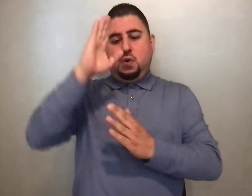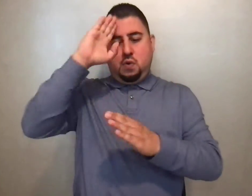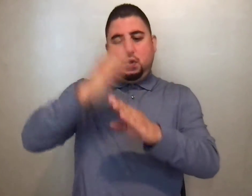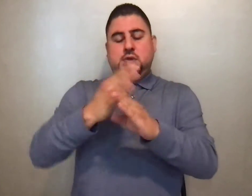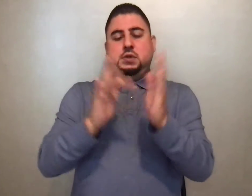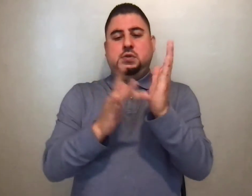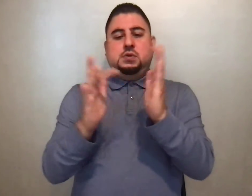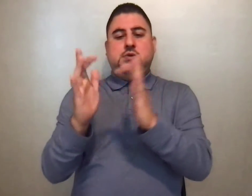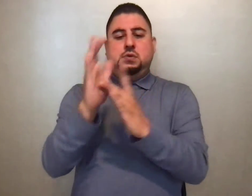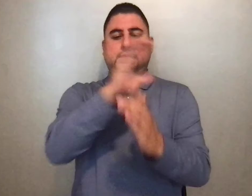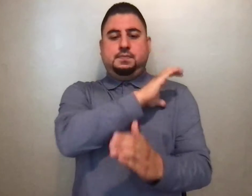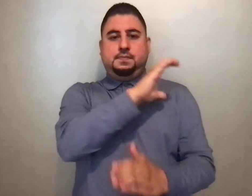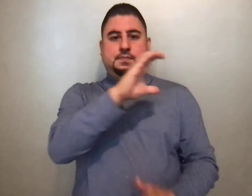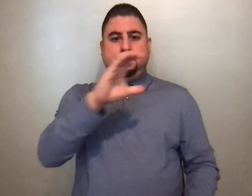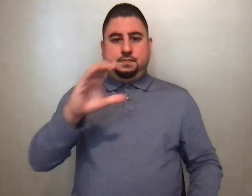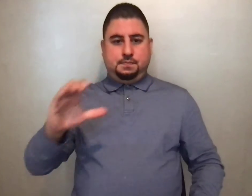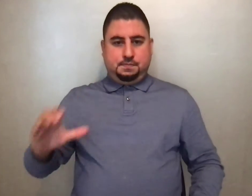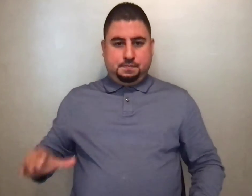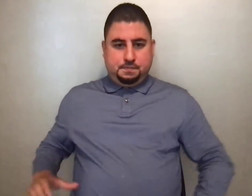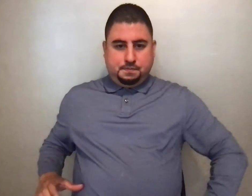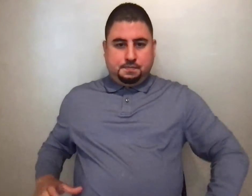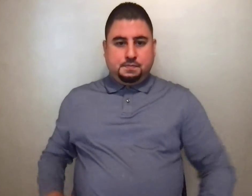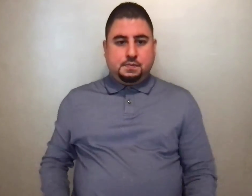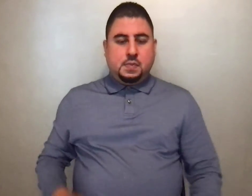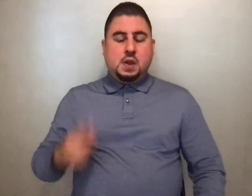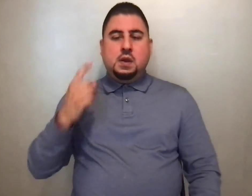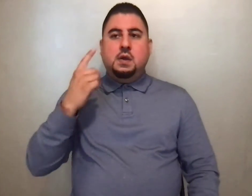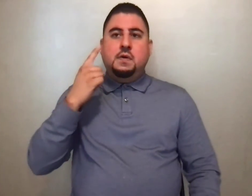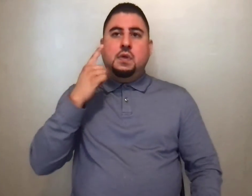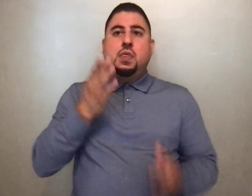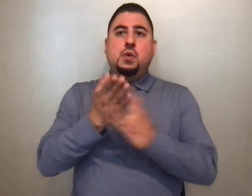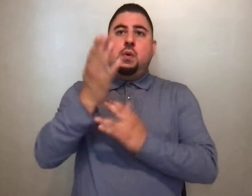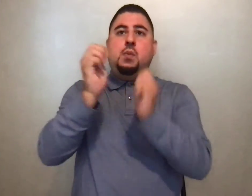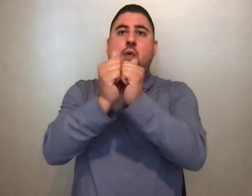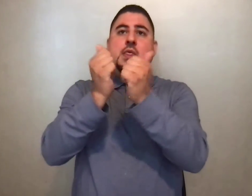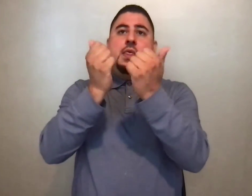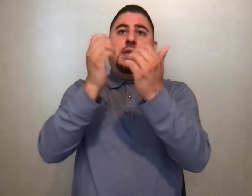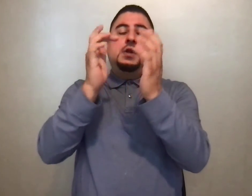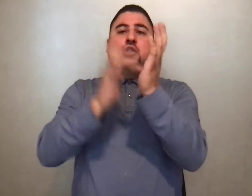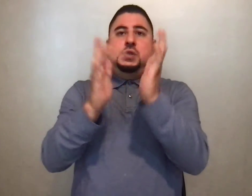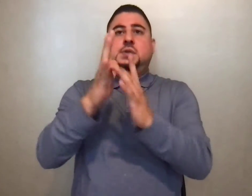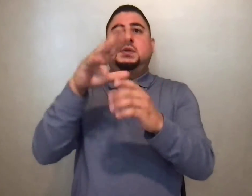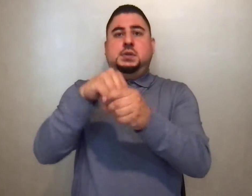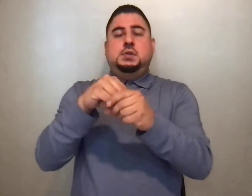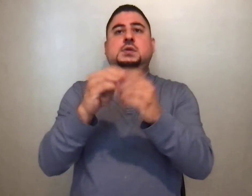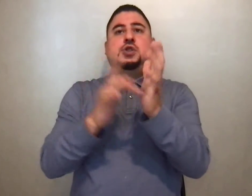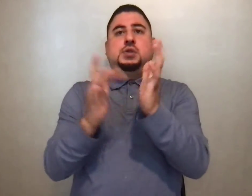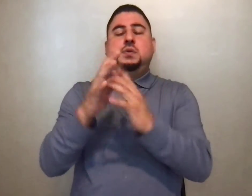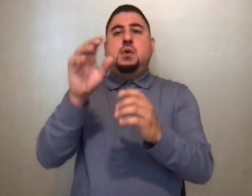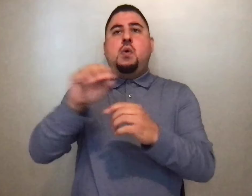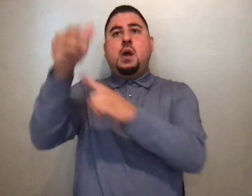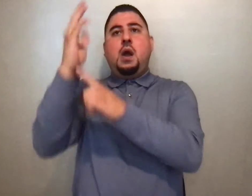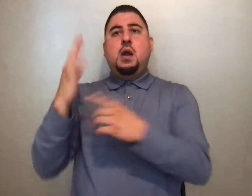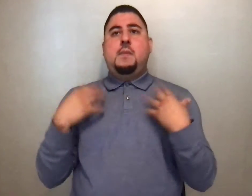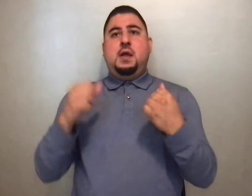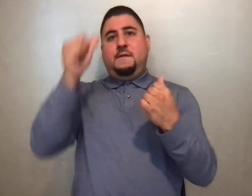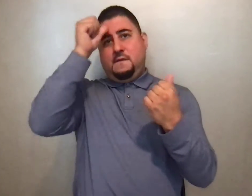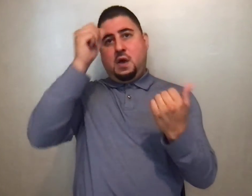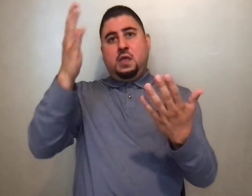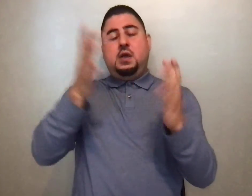through your Son, Jesus Christ. Through him and with him and in him, O God, almighty Father, in the